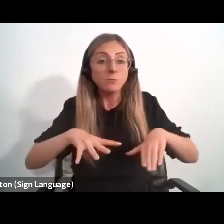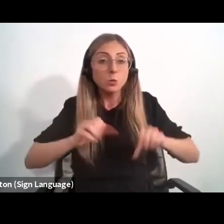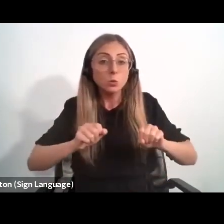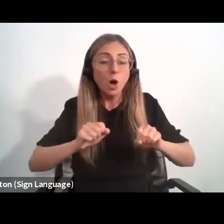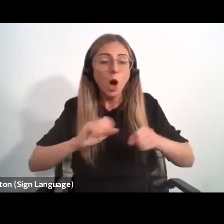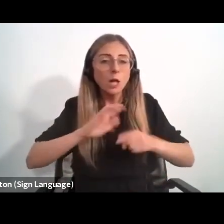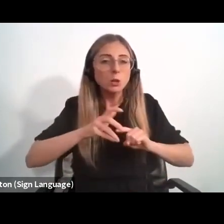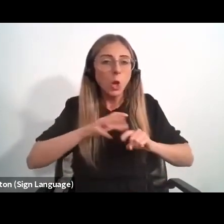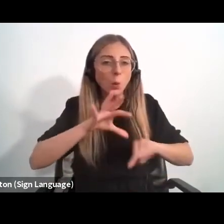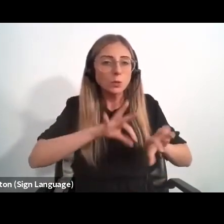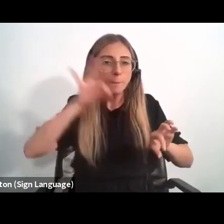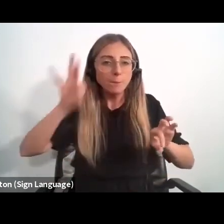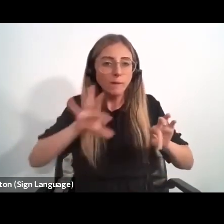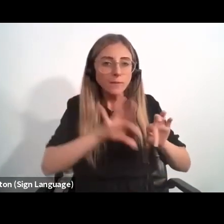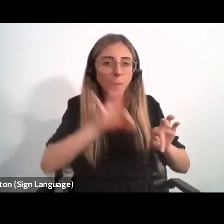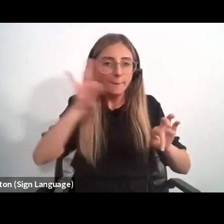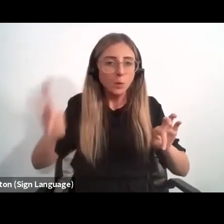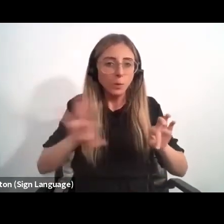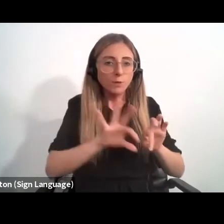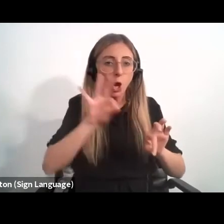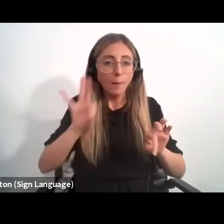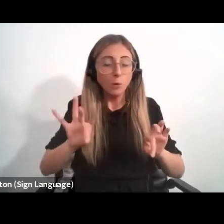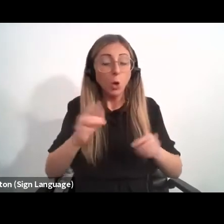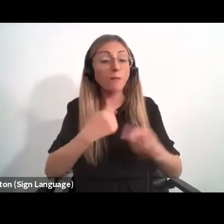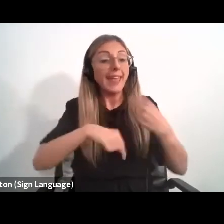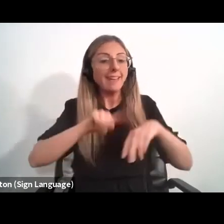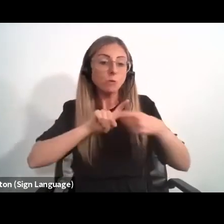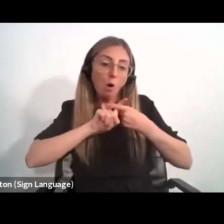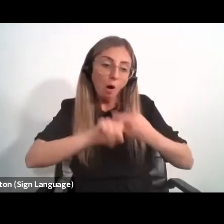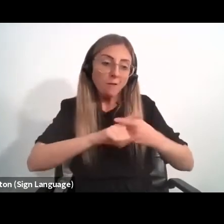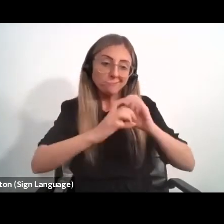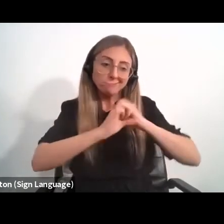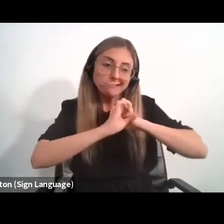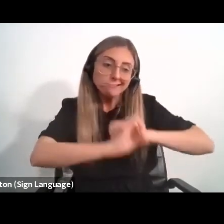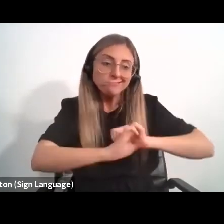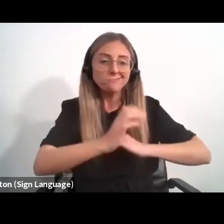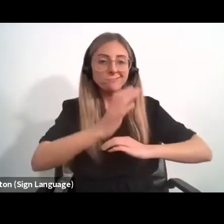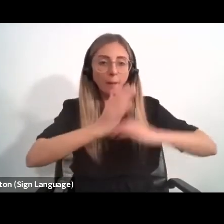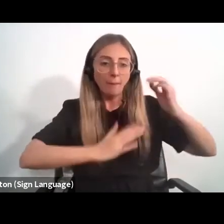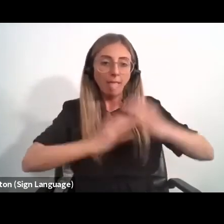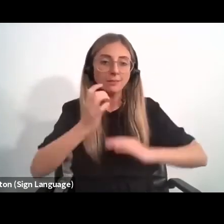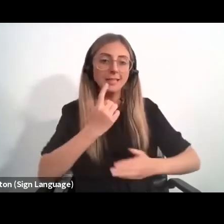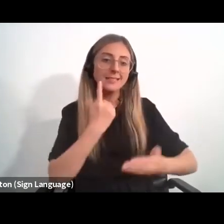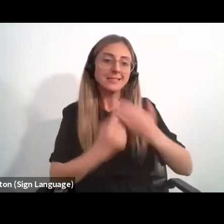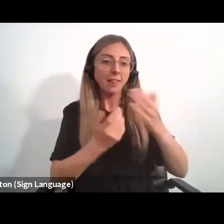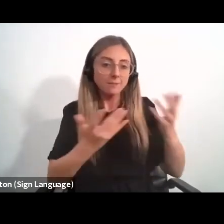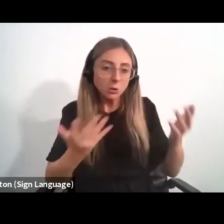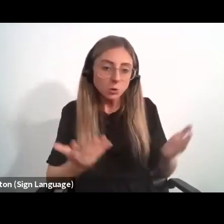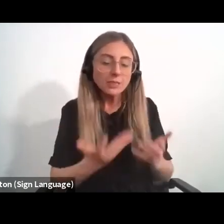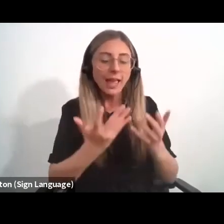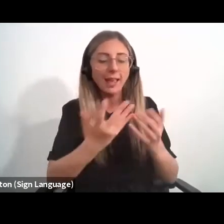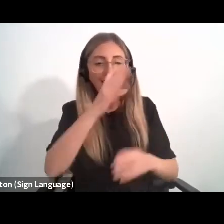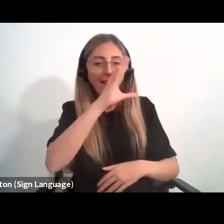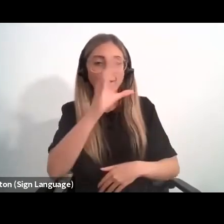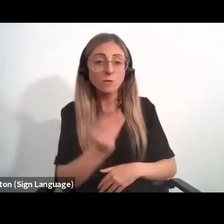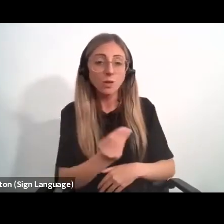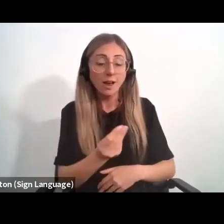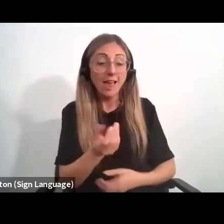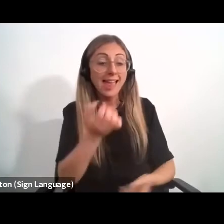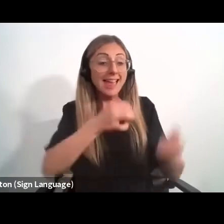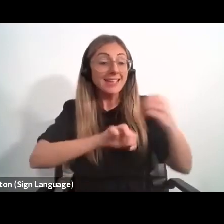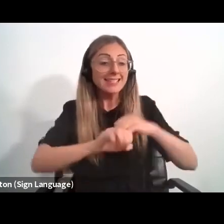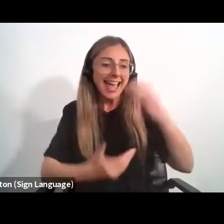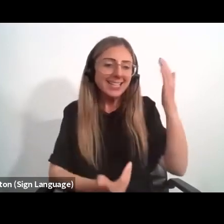stones today. Those dedicated to building a thriving, self-sustaining Africa, where science is the new